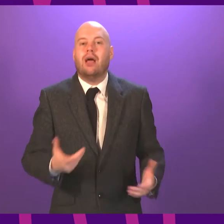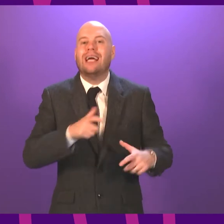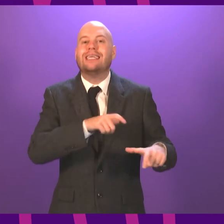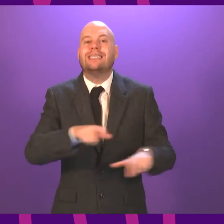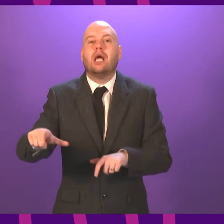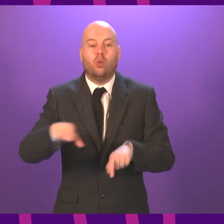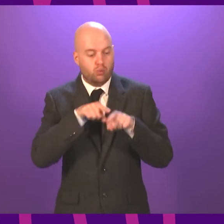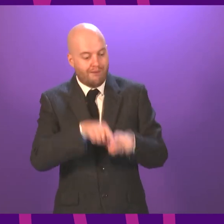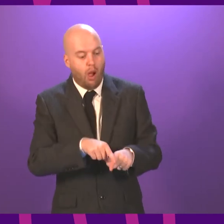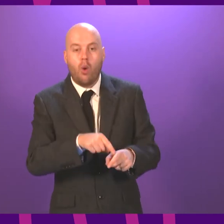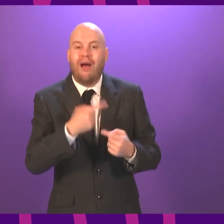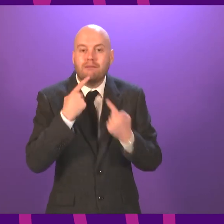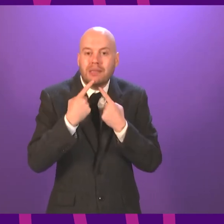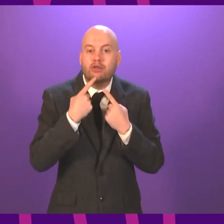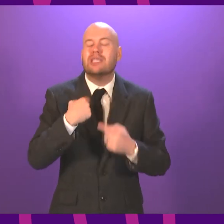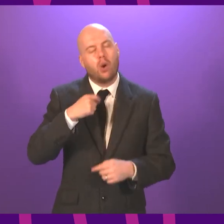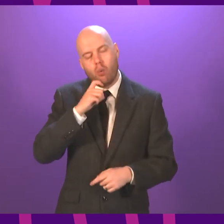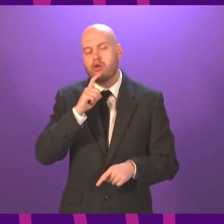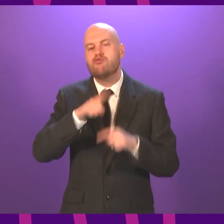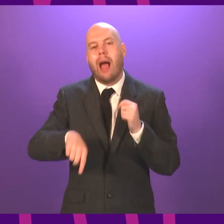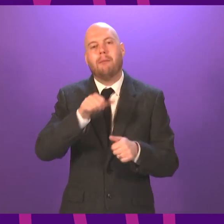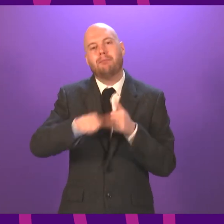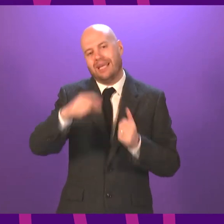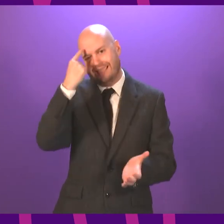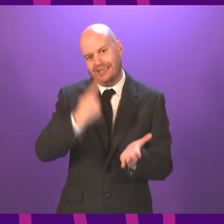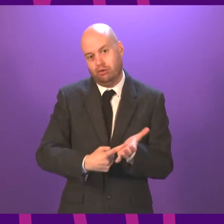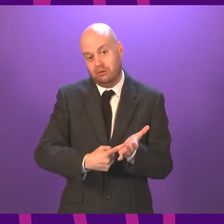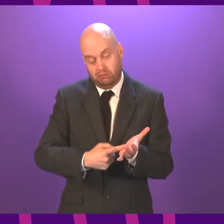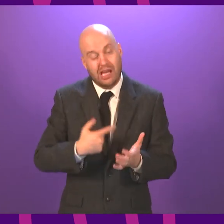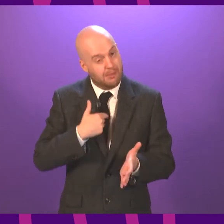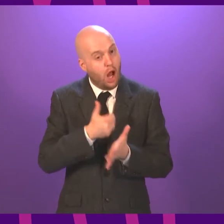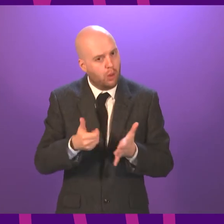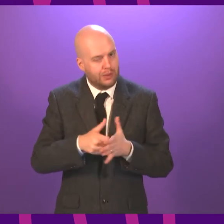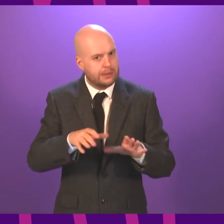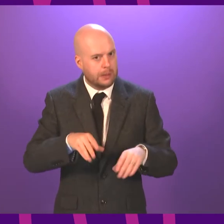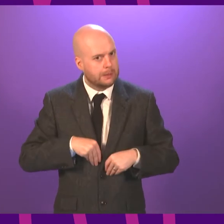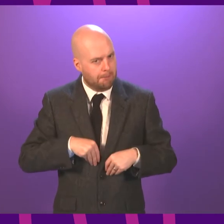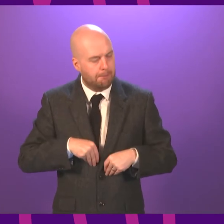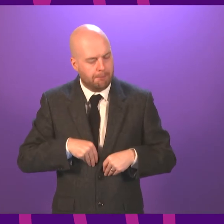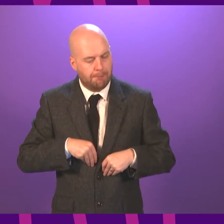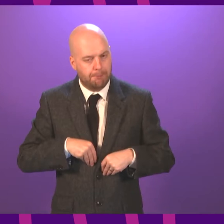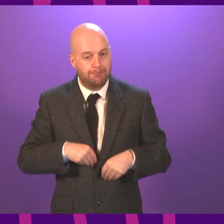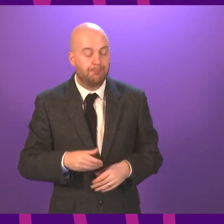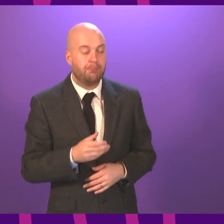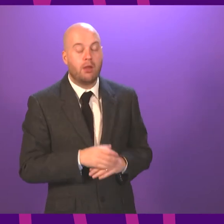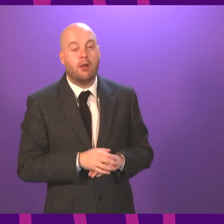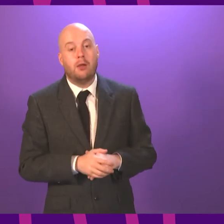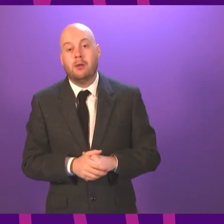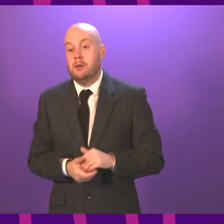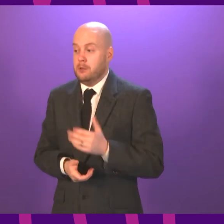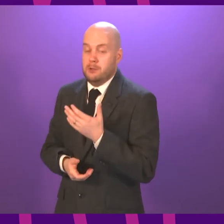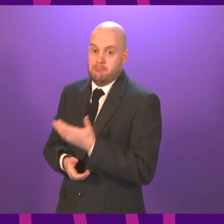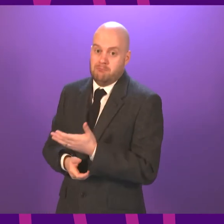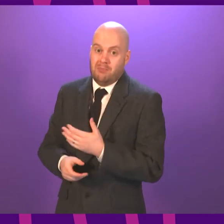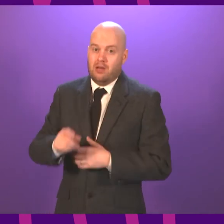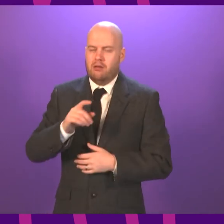best decisions I can and I will never shy away from the responsibility for that. I am not sure why the First Minister is critical of